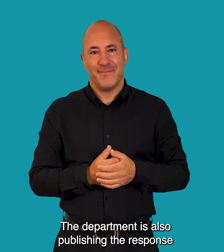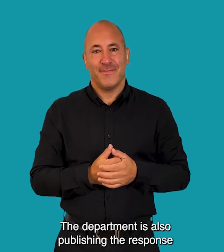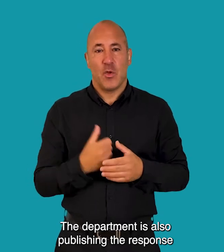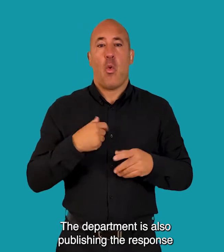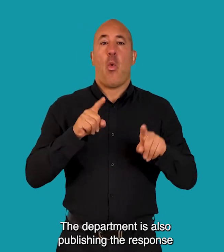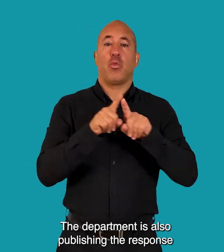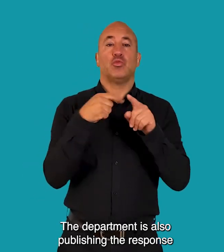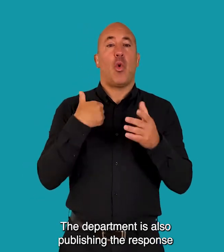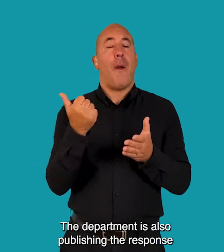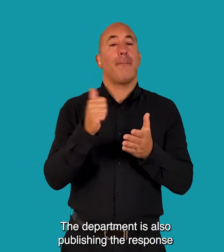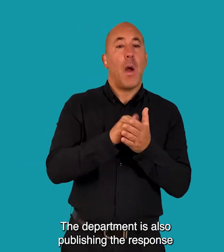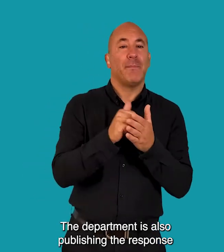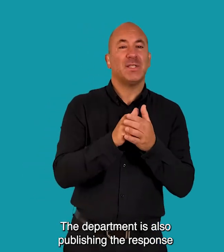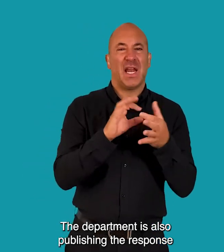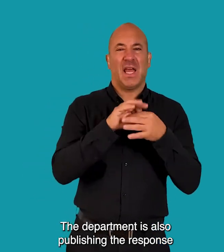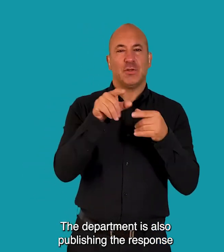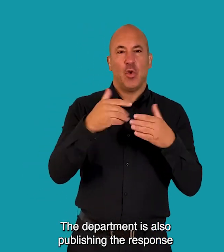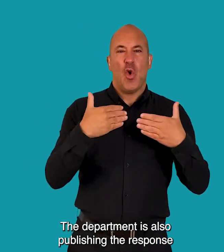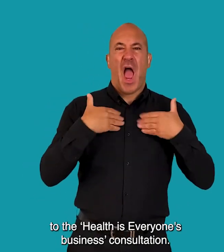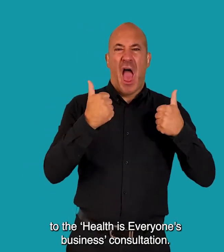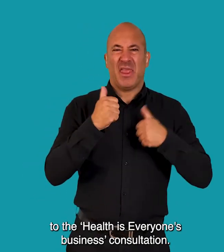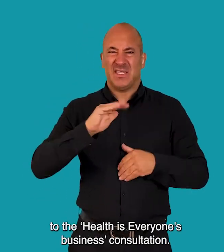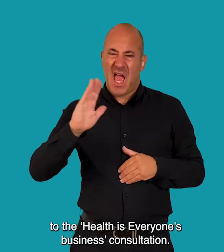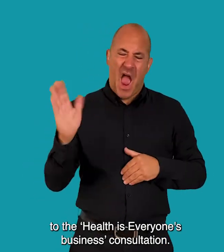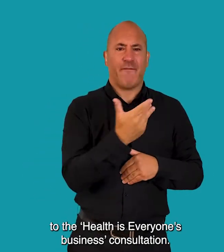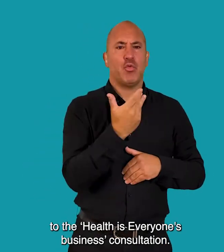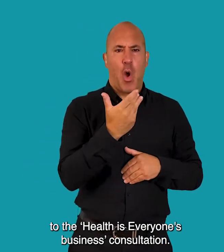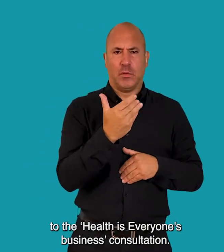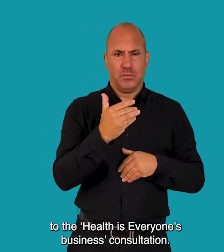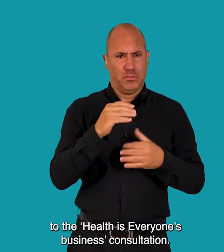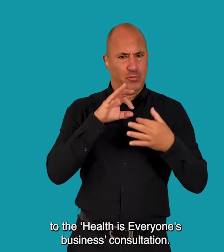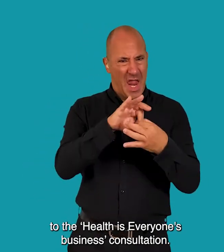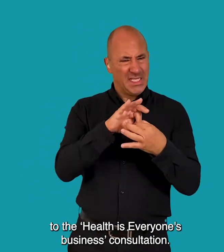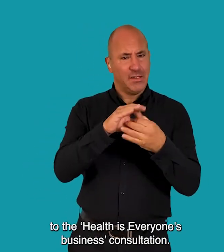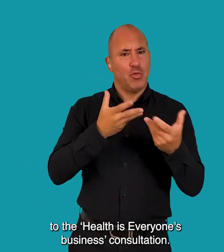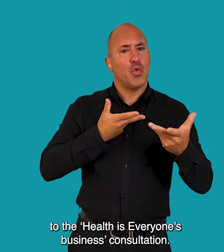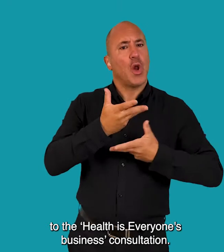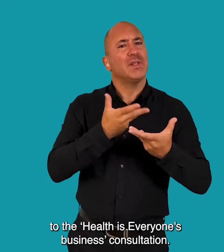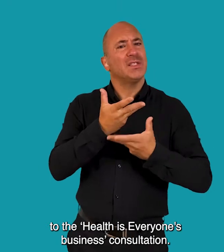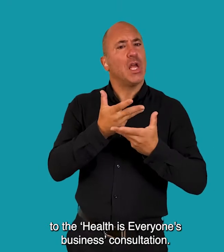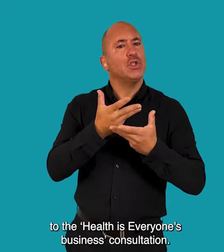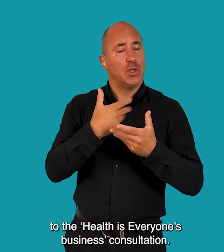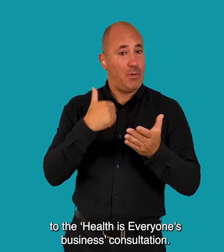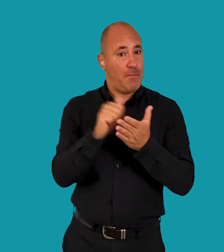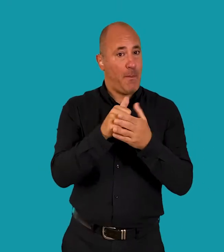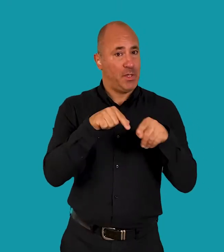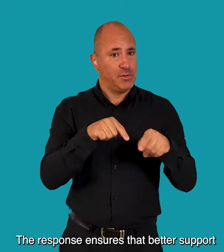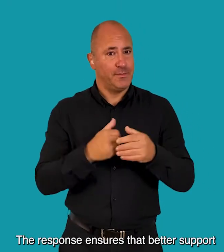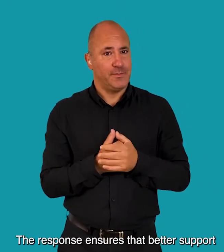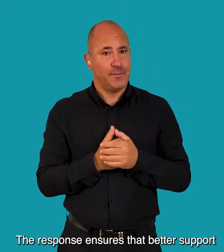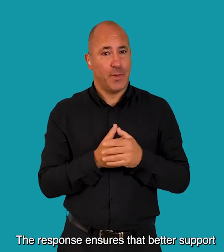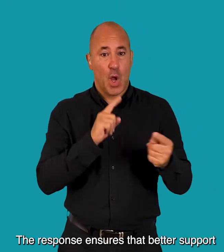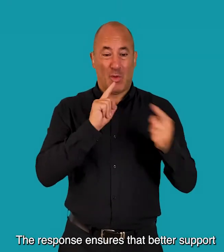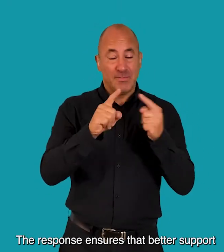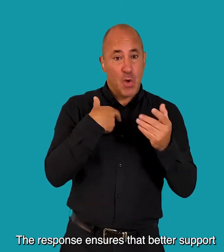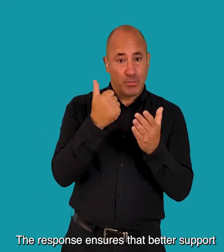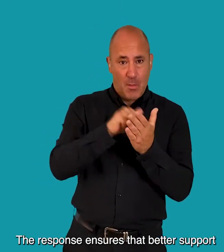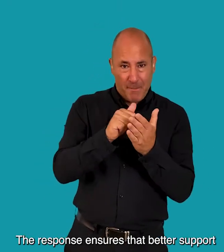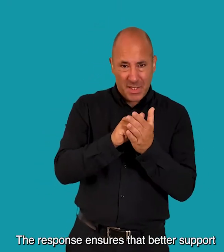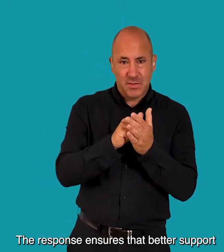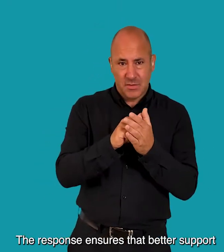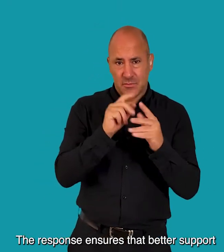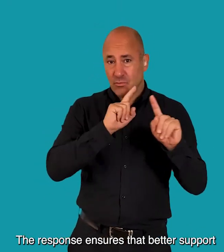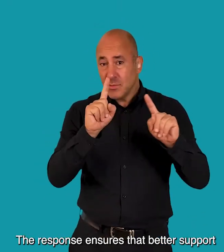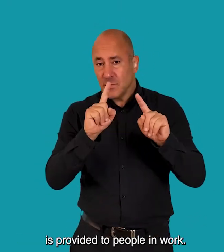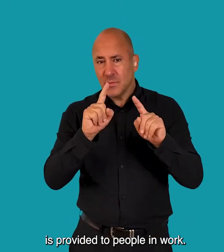The department is also publishing the response to the Health is Everyone's Business consultation The response ensures